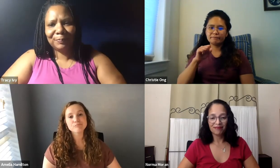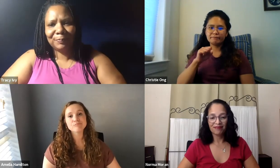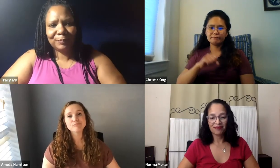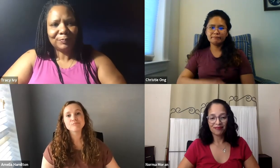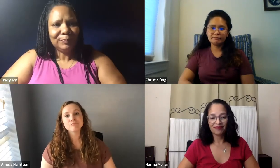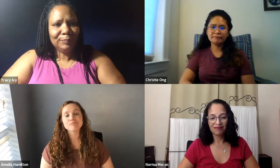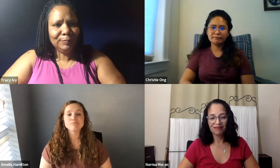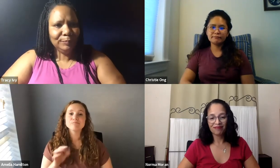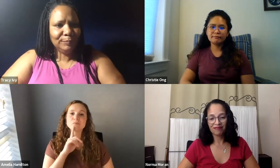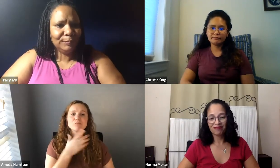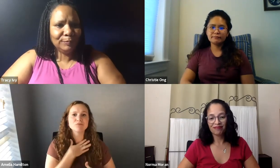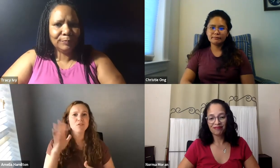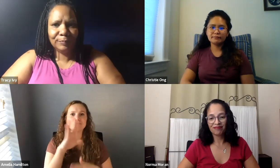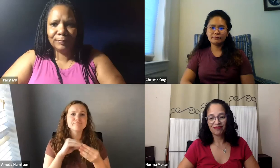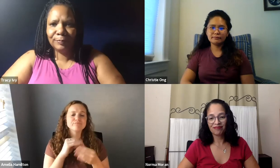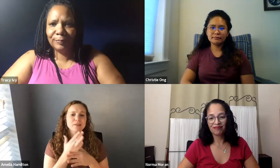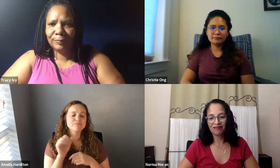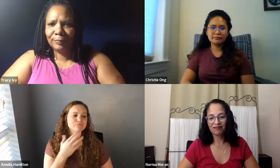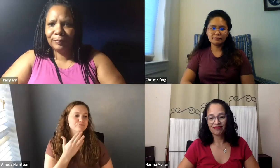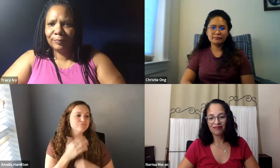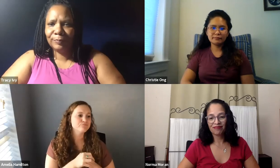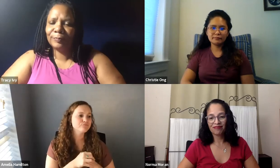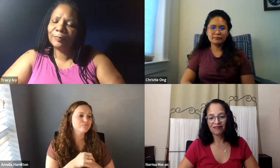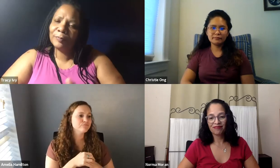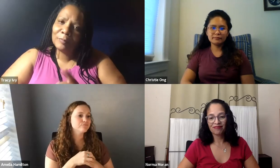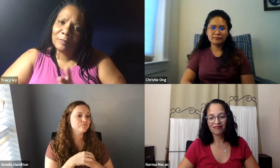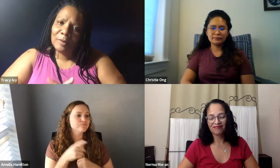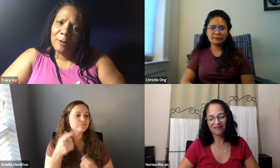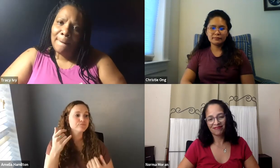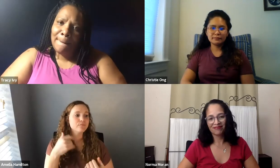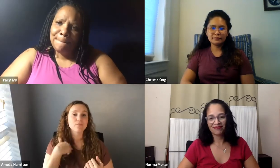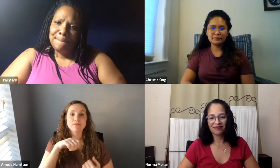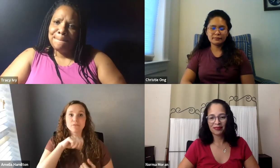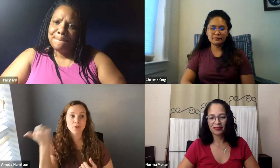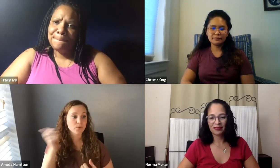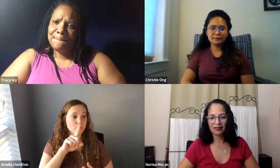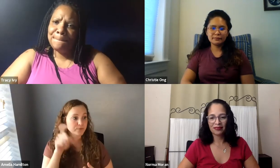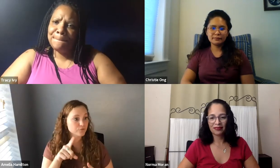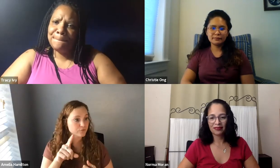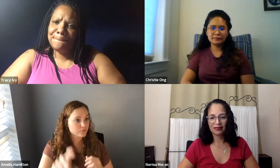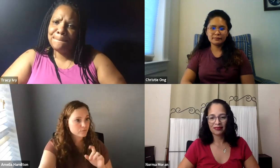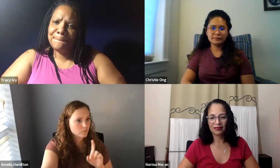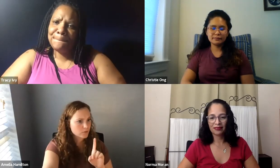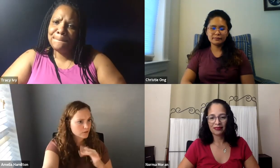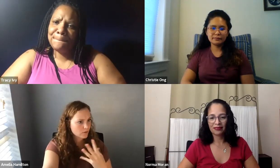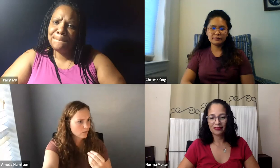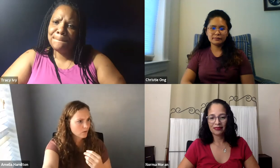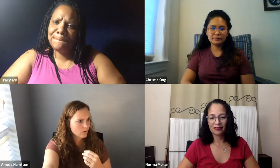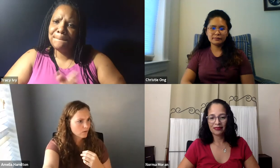again, you need to sit back and listen to what's going on. And Amelia is saying, thank you all for sharing. Got another question.